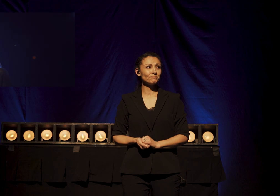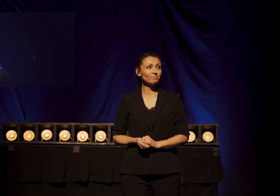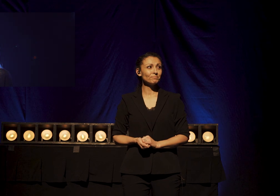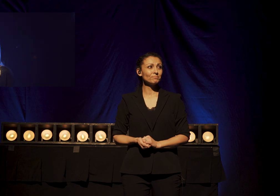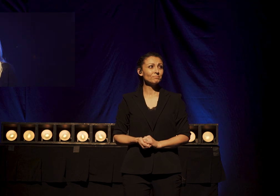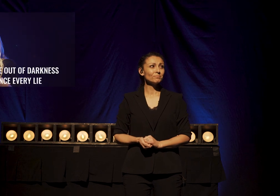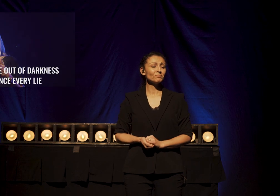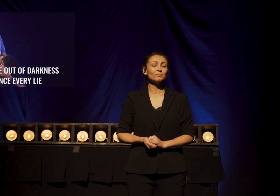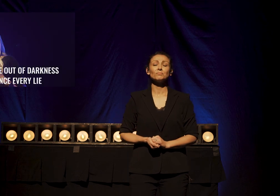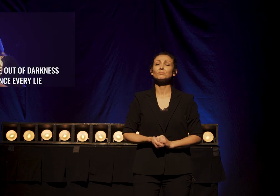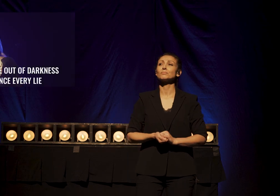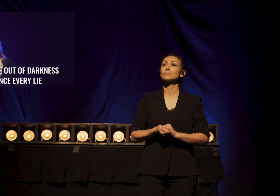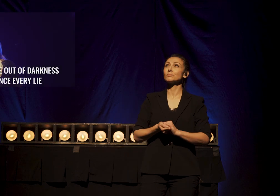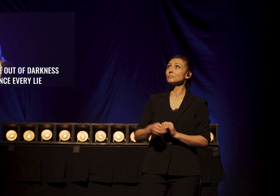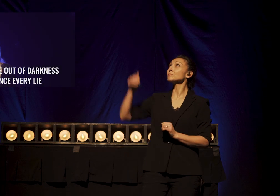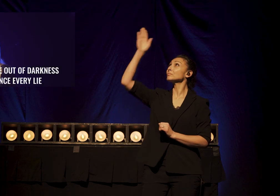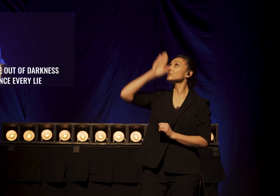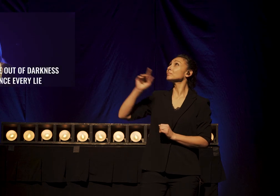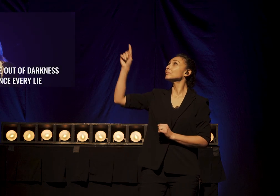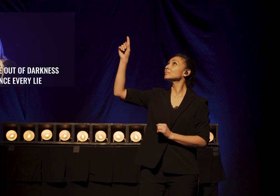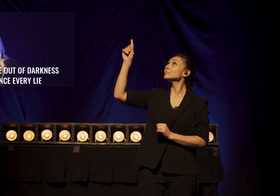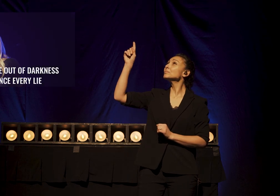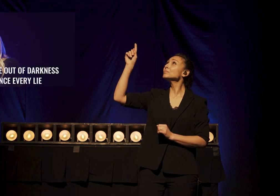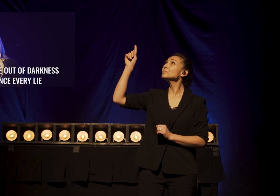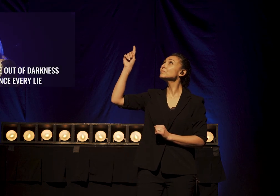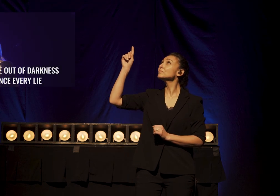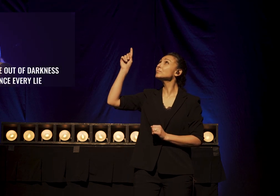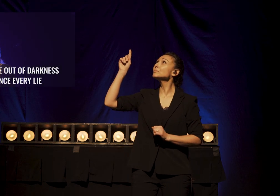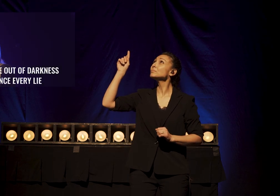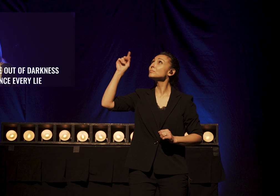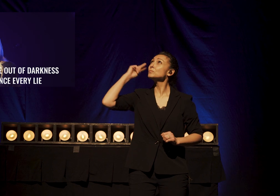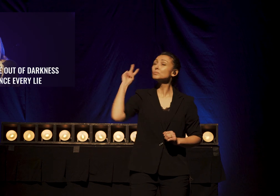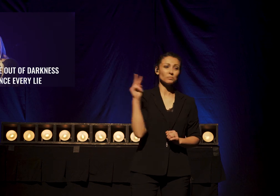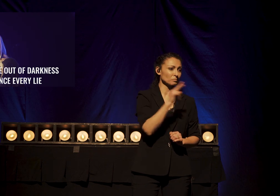You call me out of darkness.